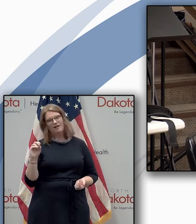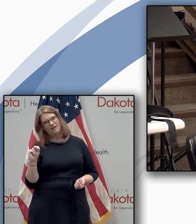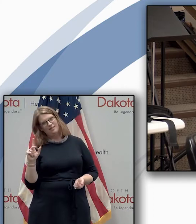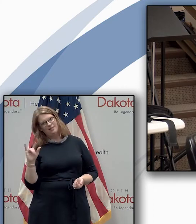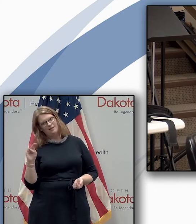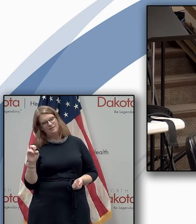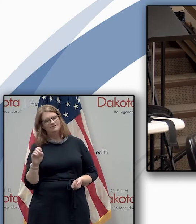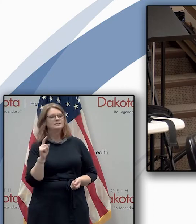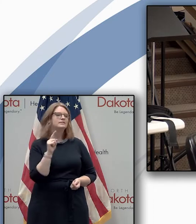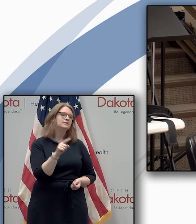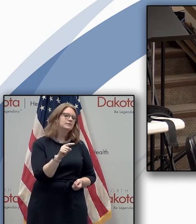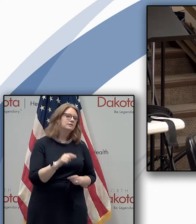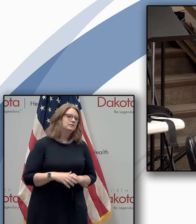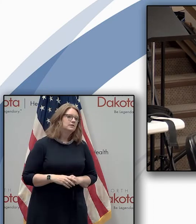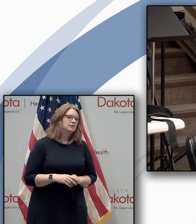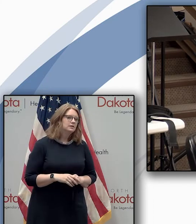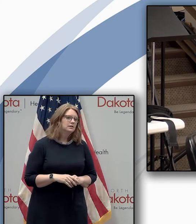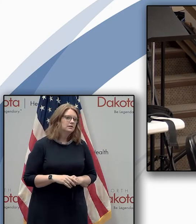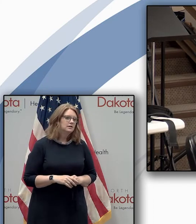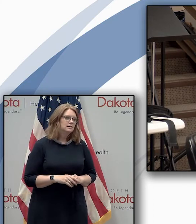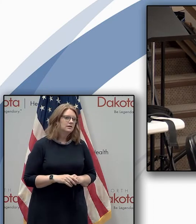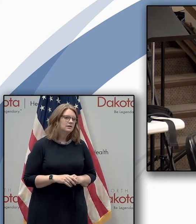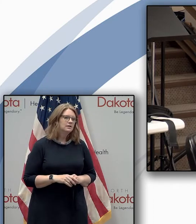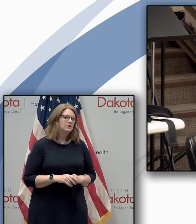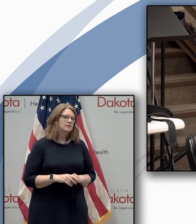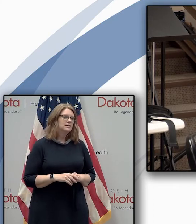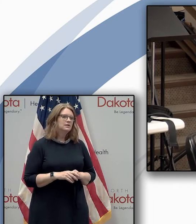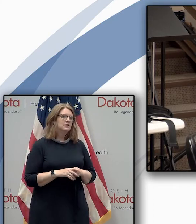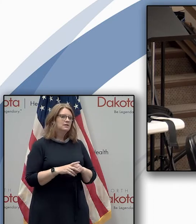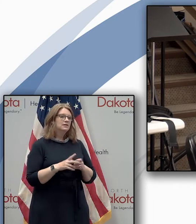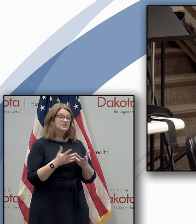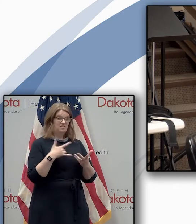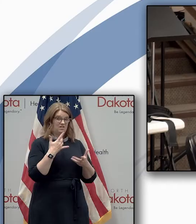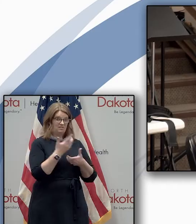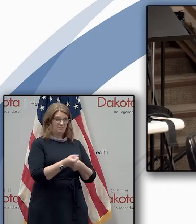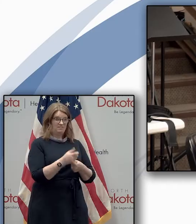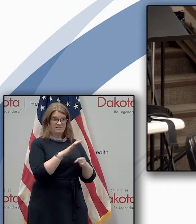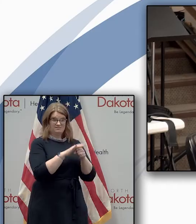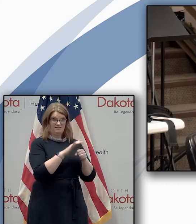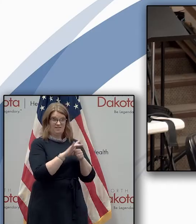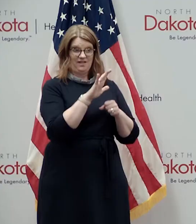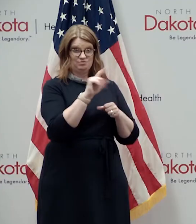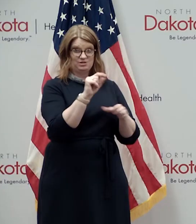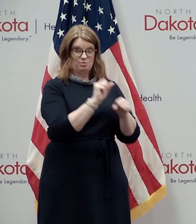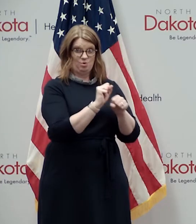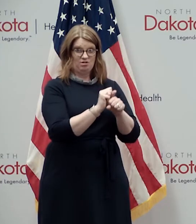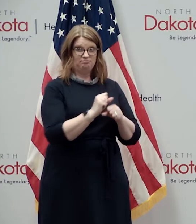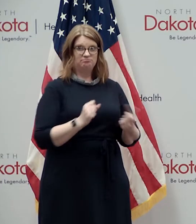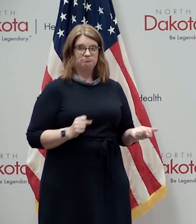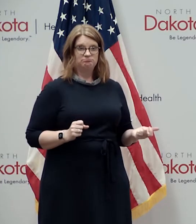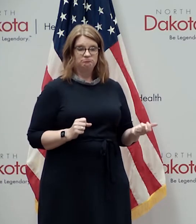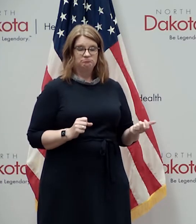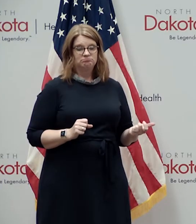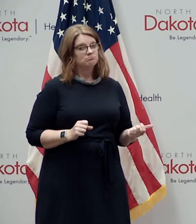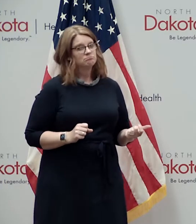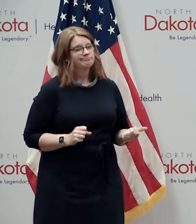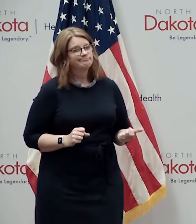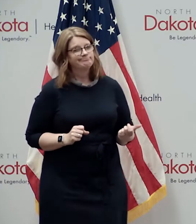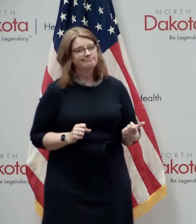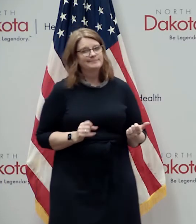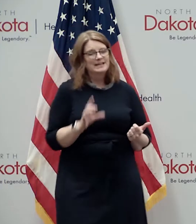are you confident you have enough contact tracers working right now uh i i haven't seen the data